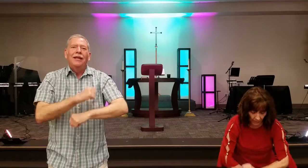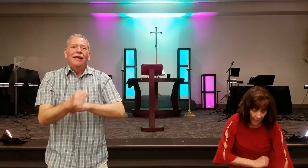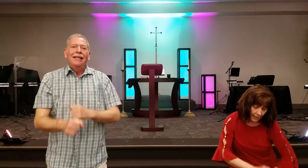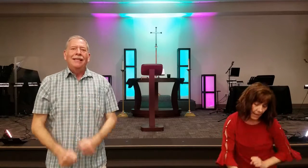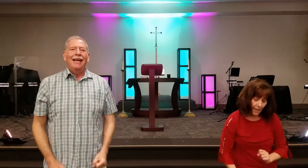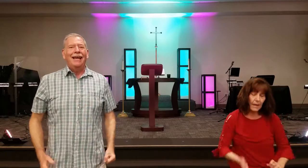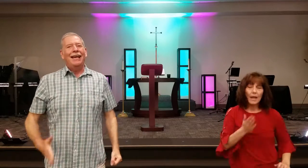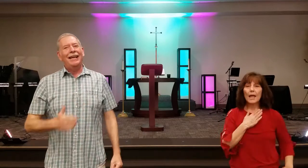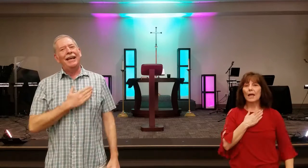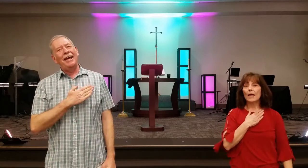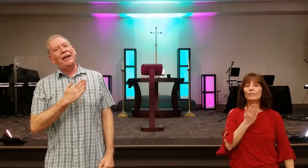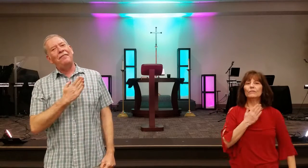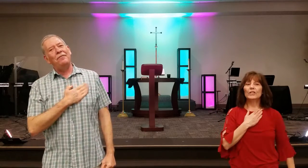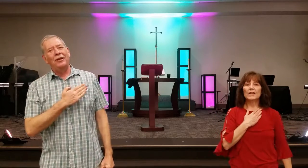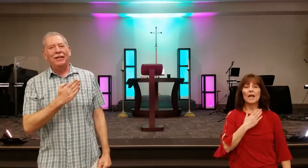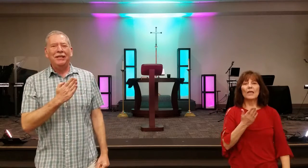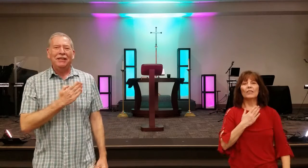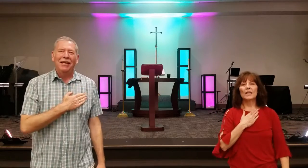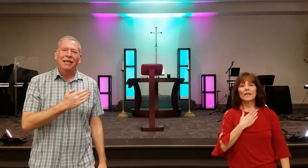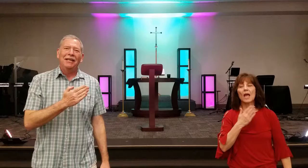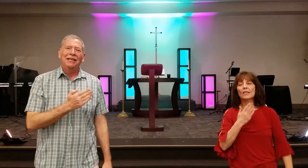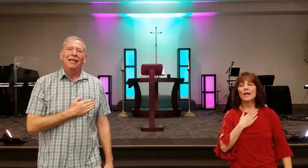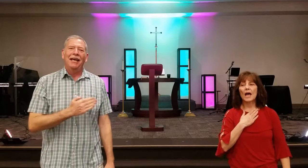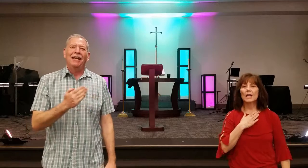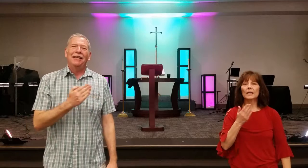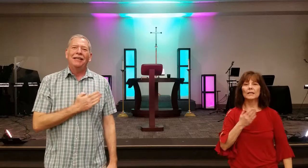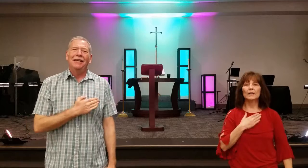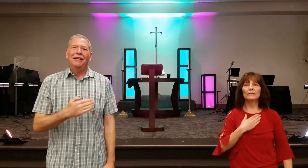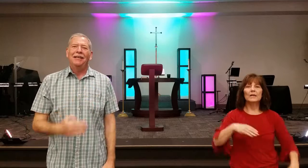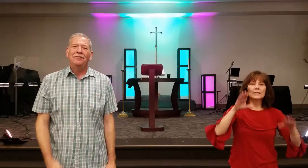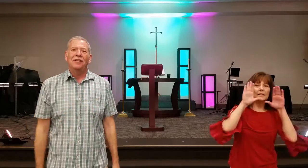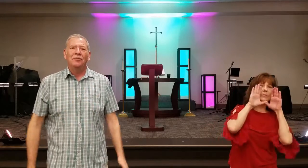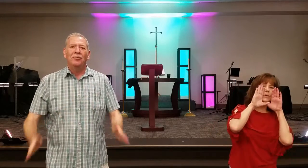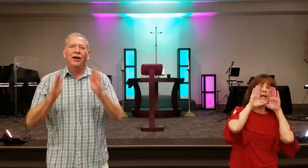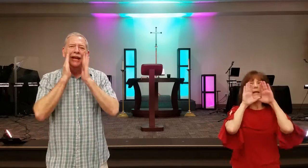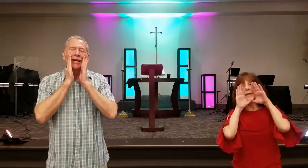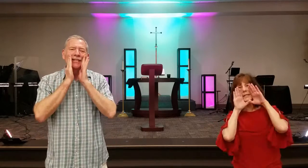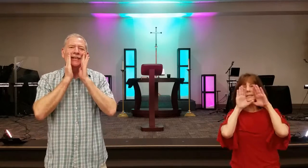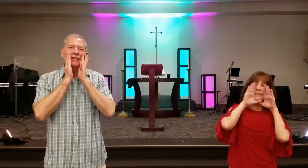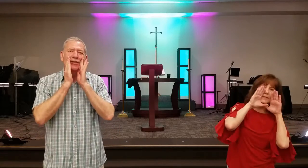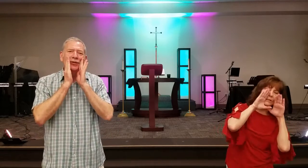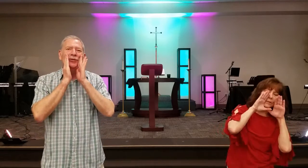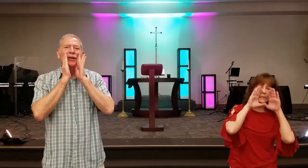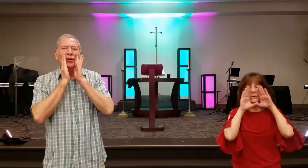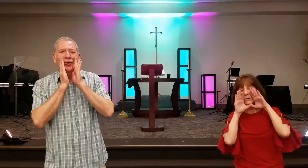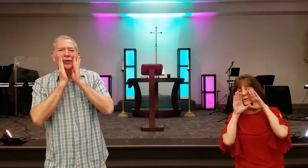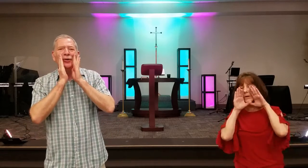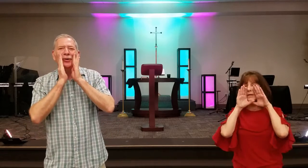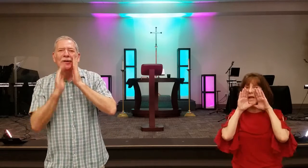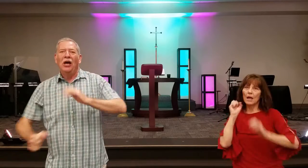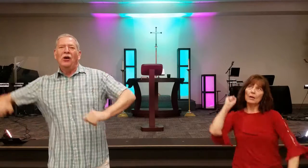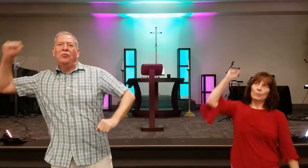Lord. Come on let's praise the